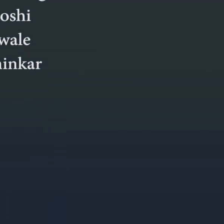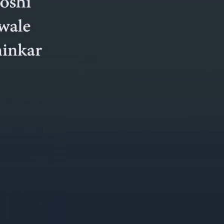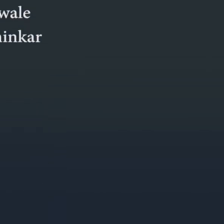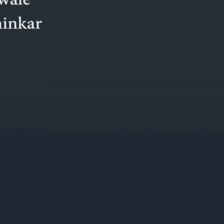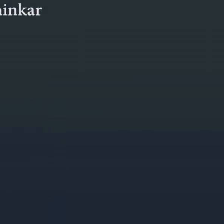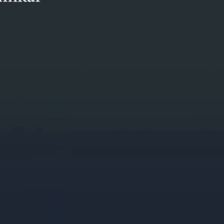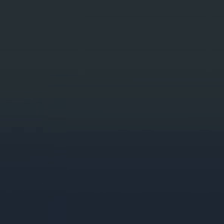For